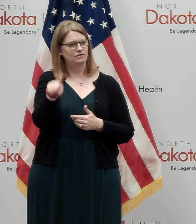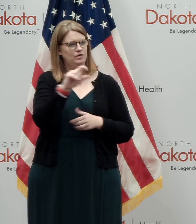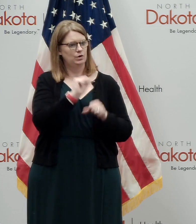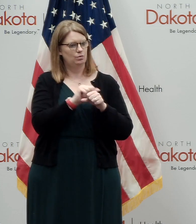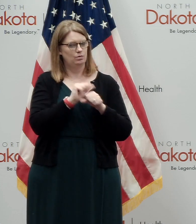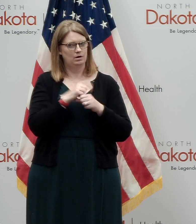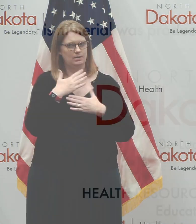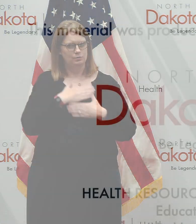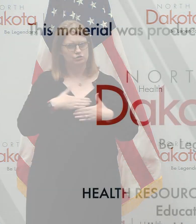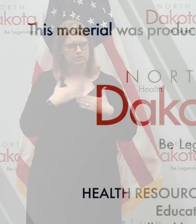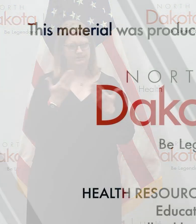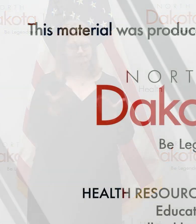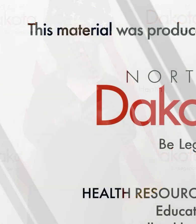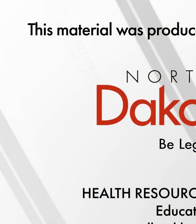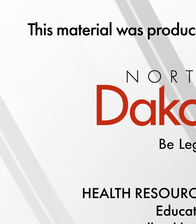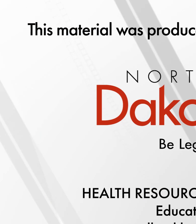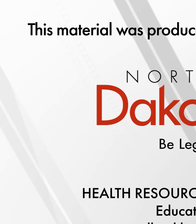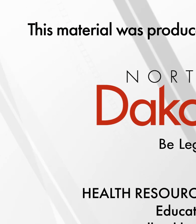Appreciate it.